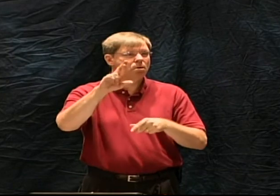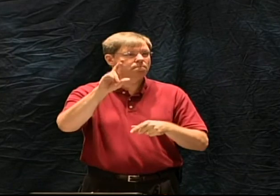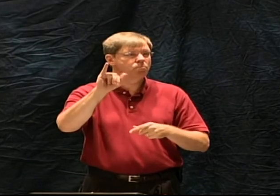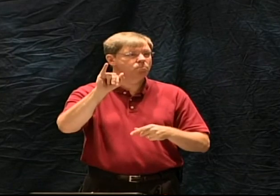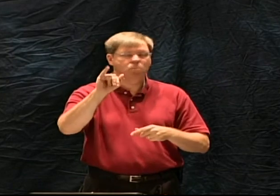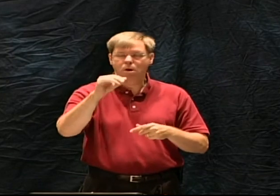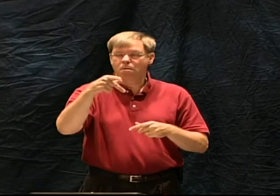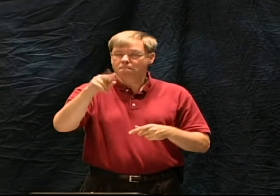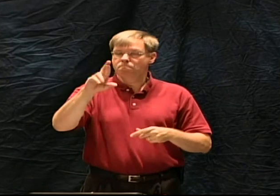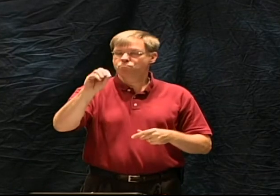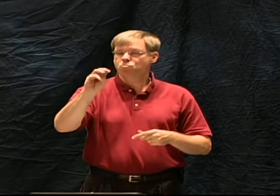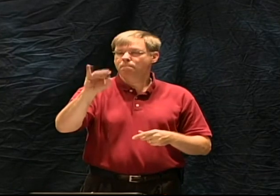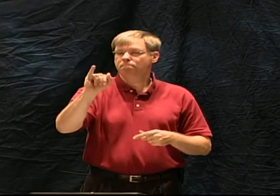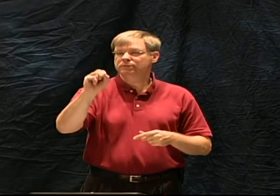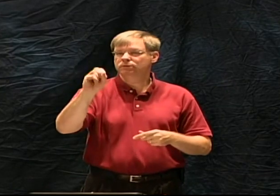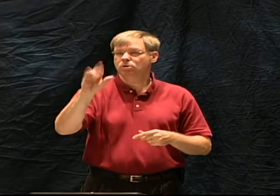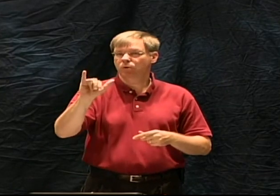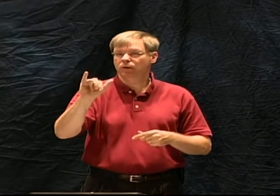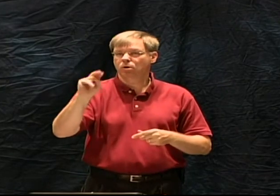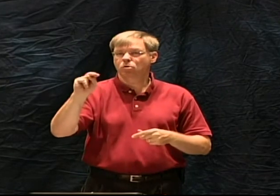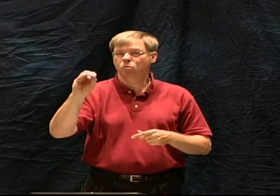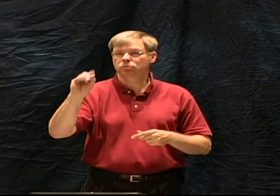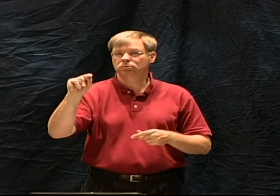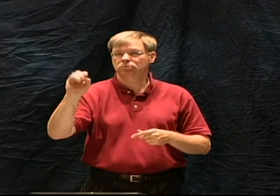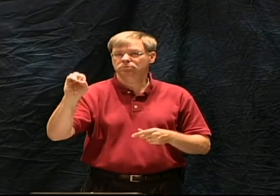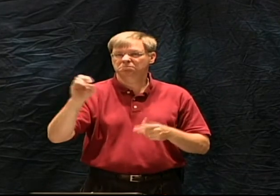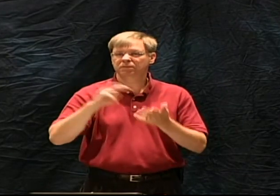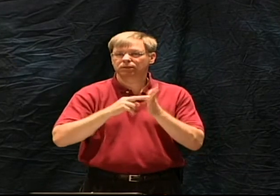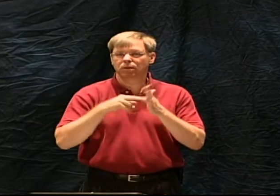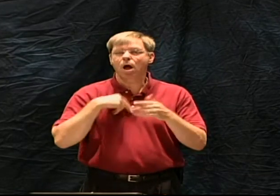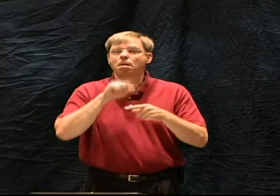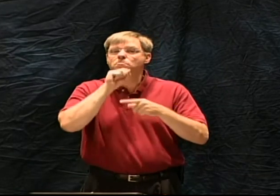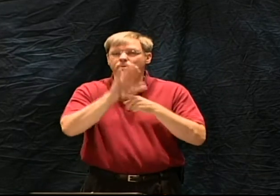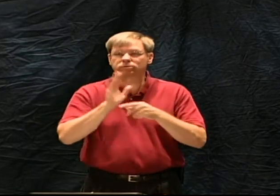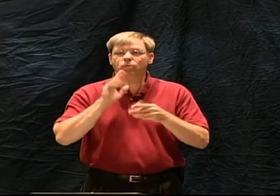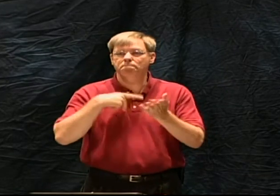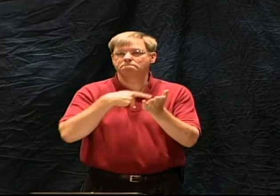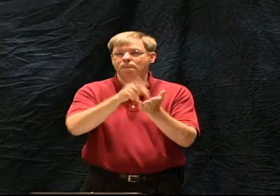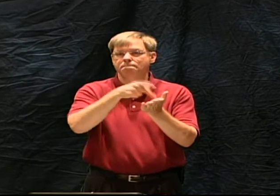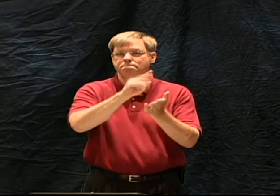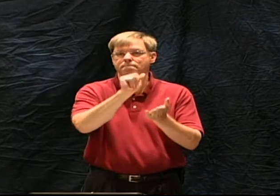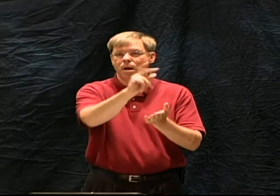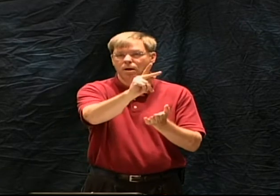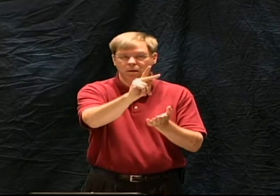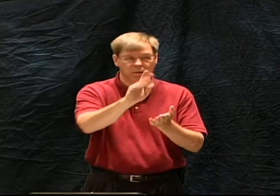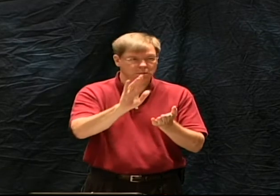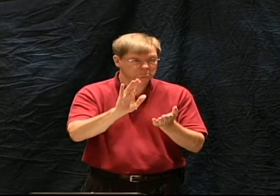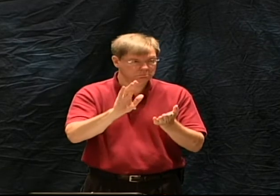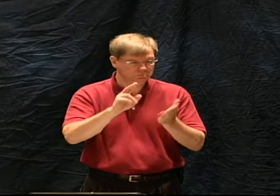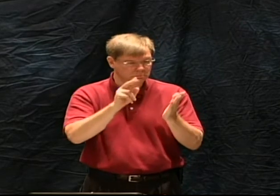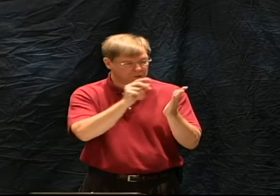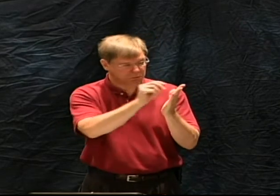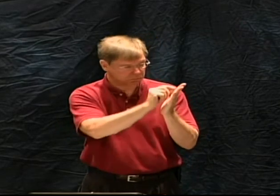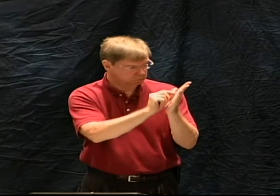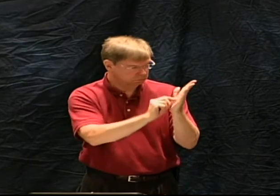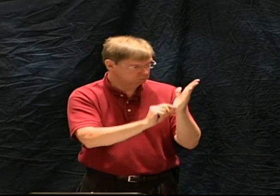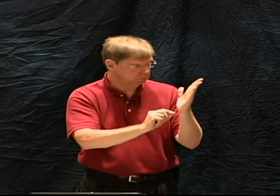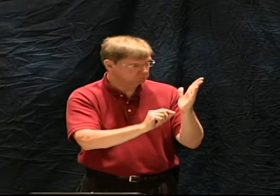There was a large company in New York that would pay for